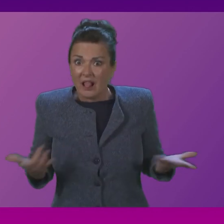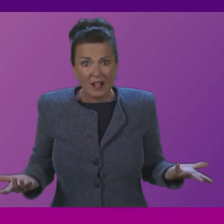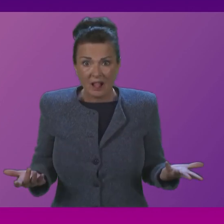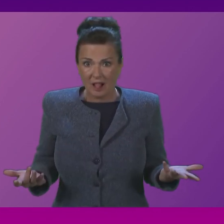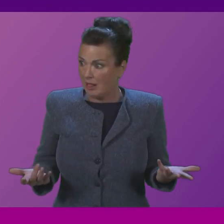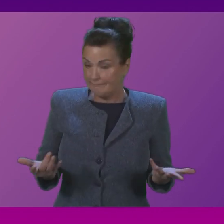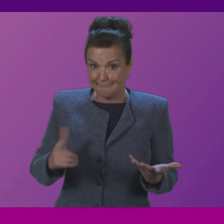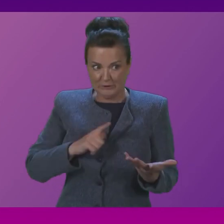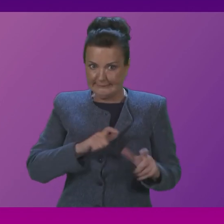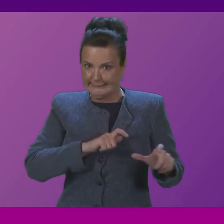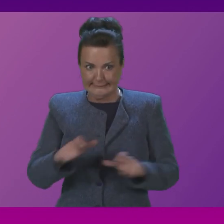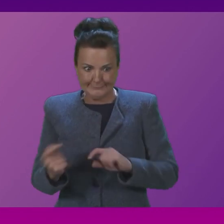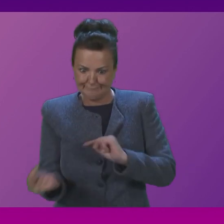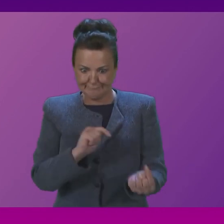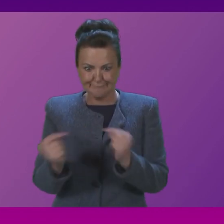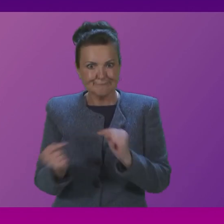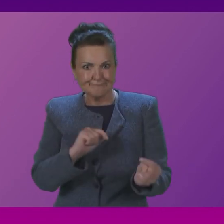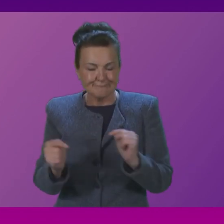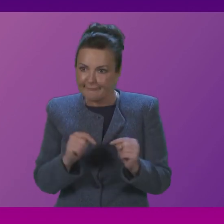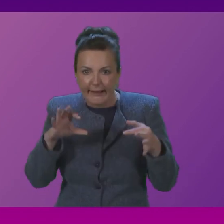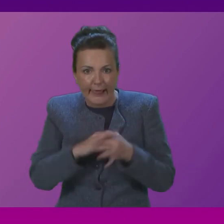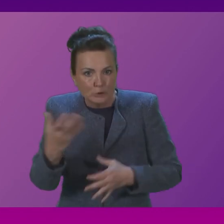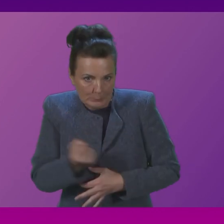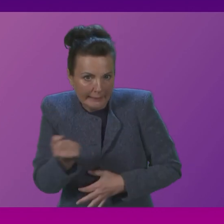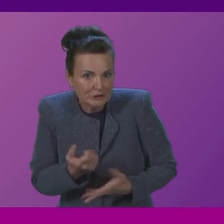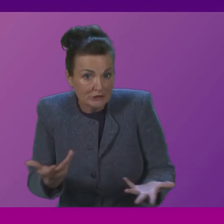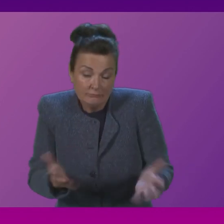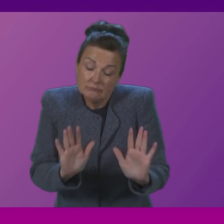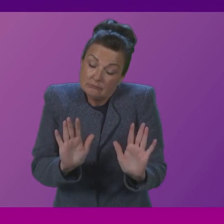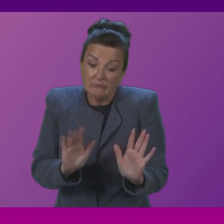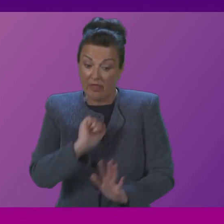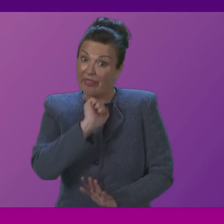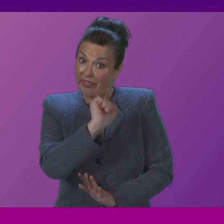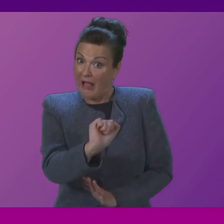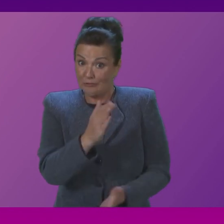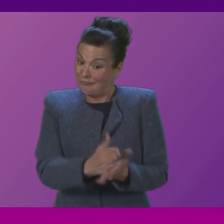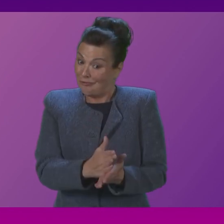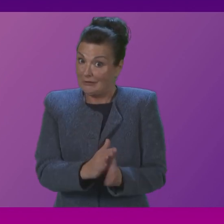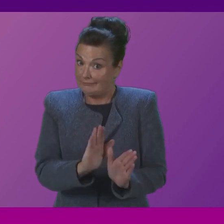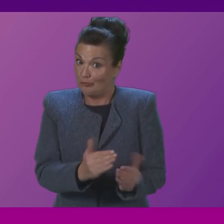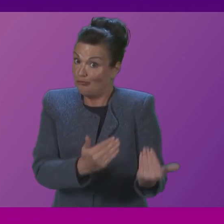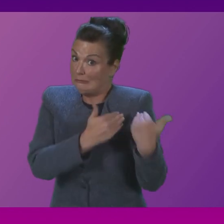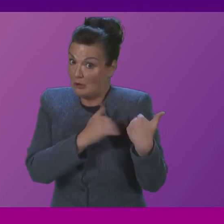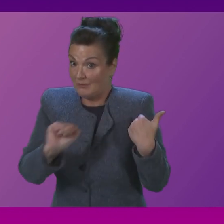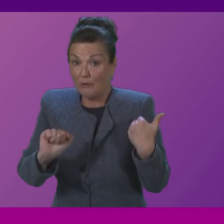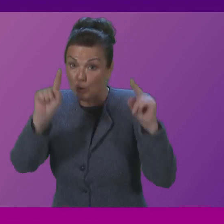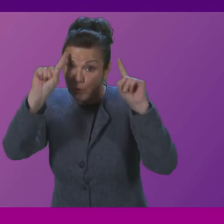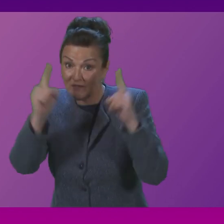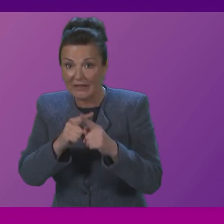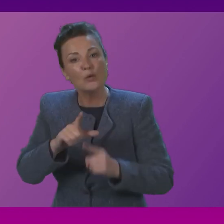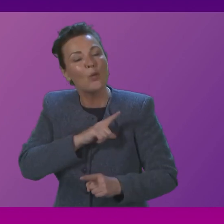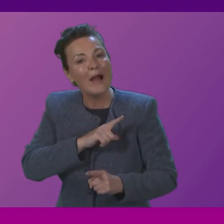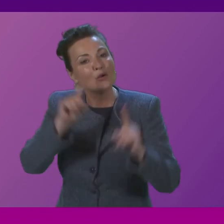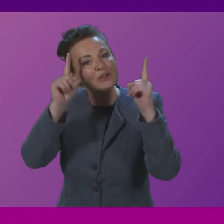the continued dispute around their pension arrangements this is a matter of course for universities who are the employer the Scottish government